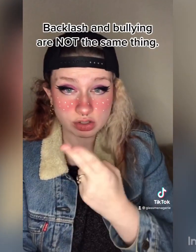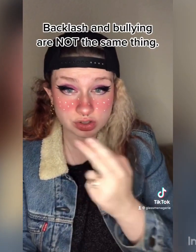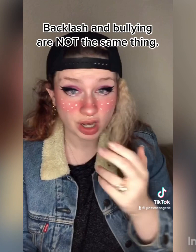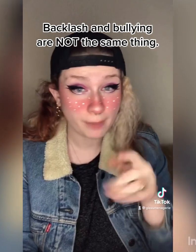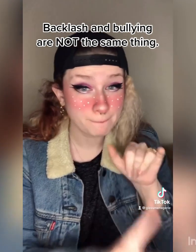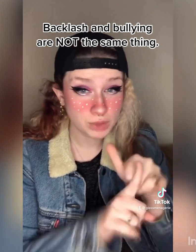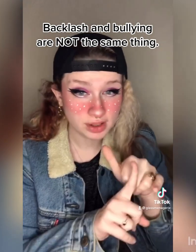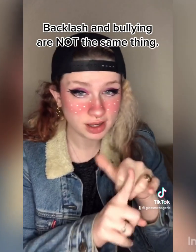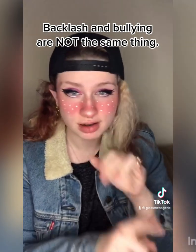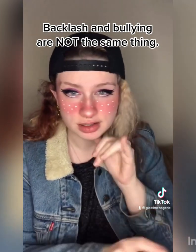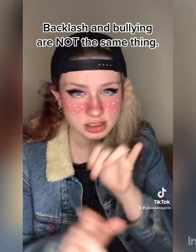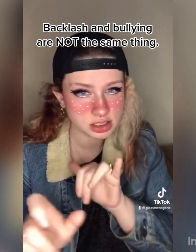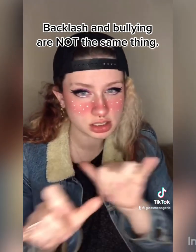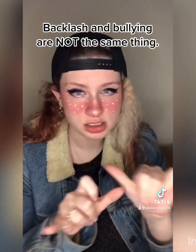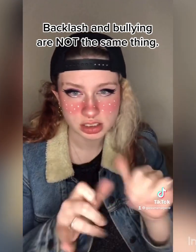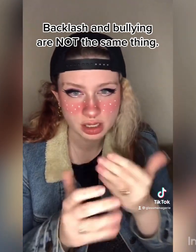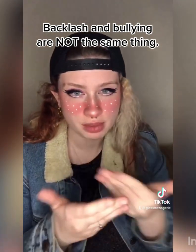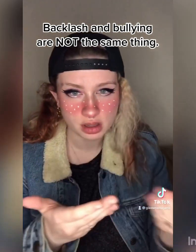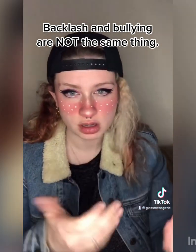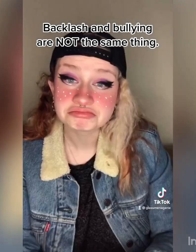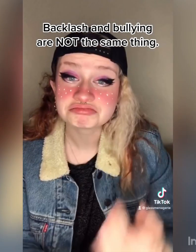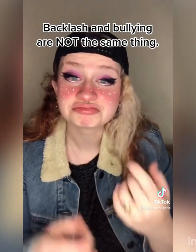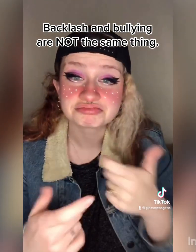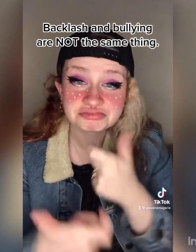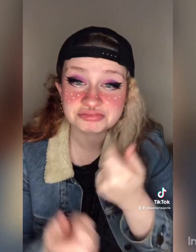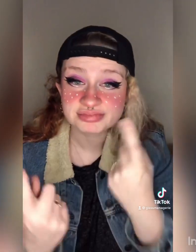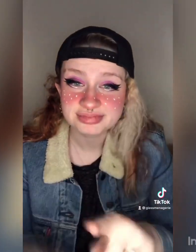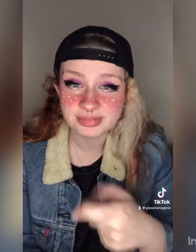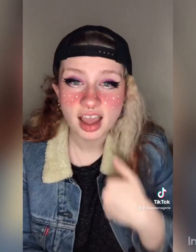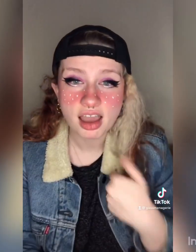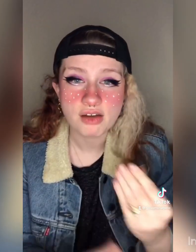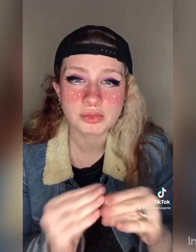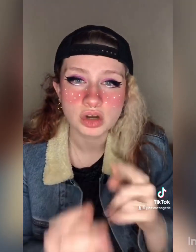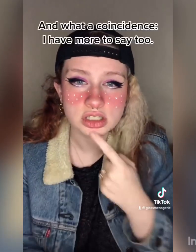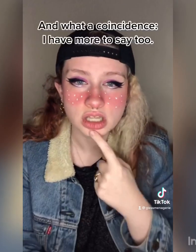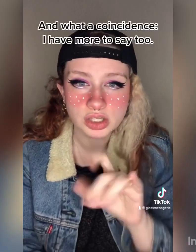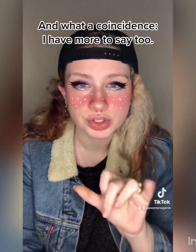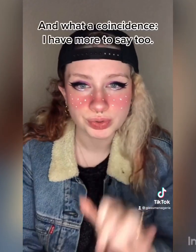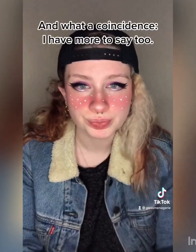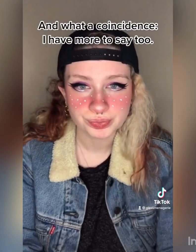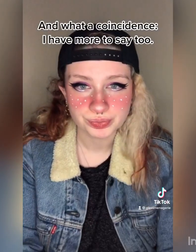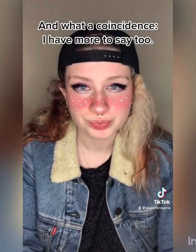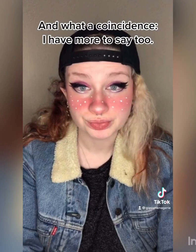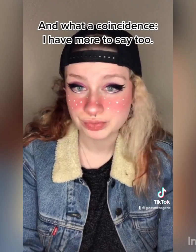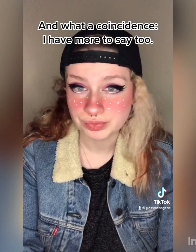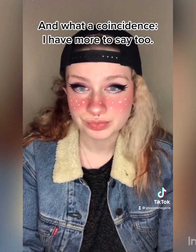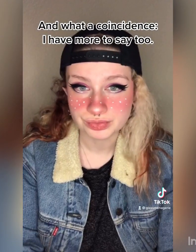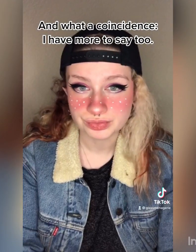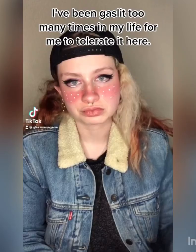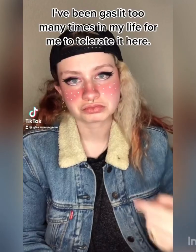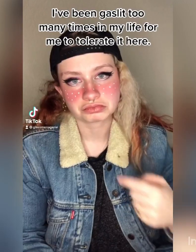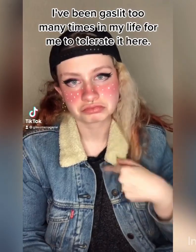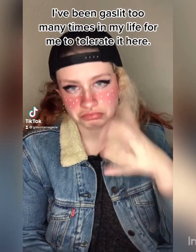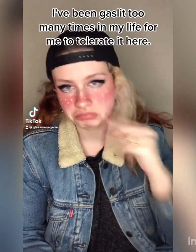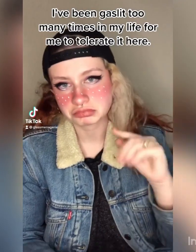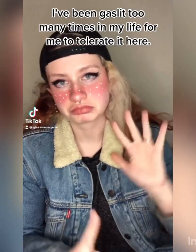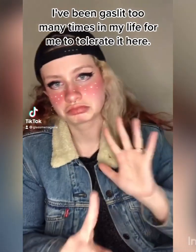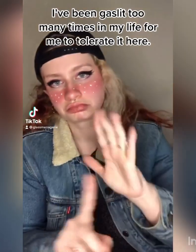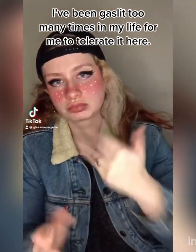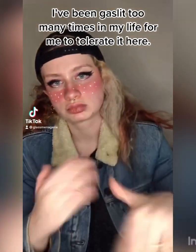Backlash and bullying are not the same thing. And what a coincidence, I have more to say too. I've been gaslit